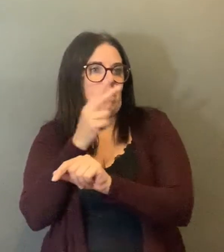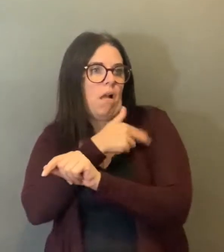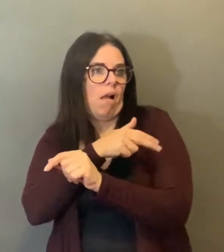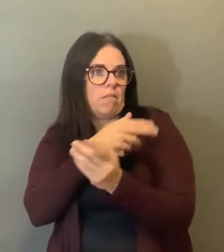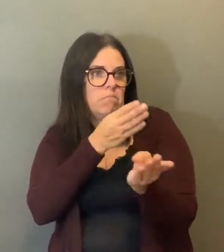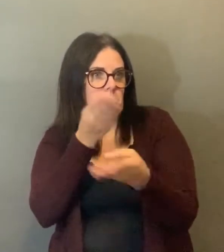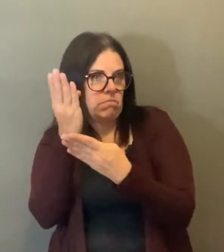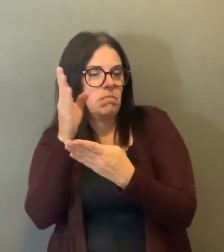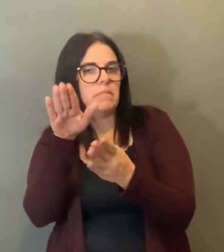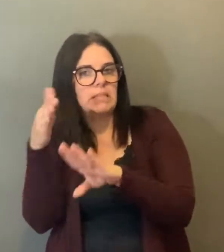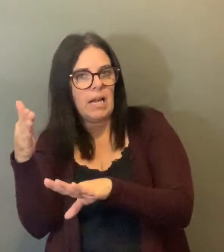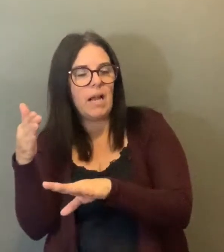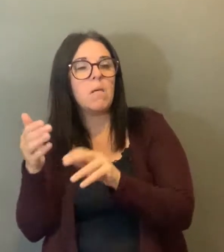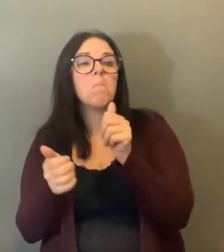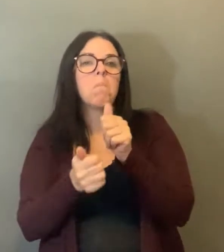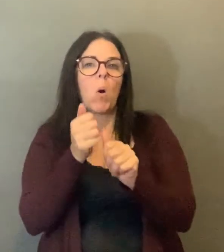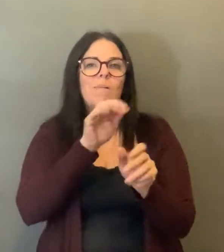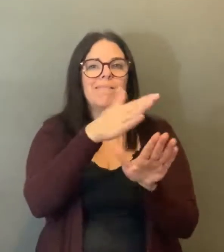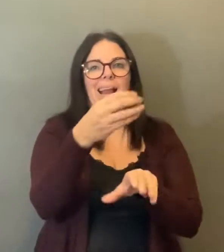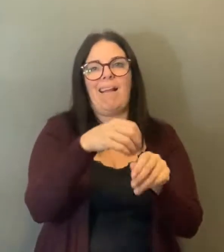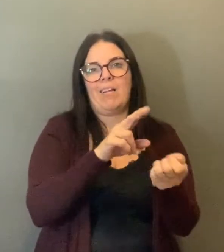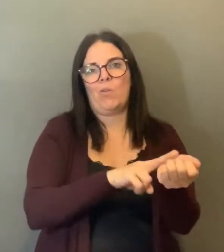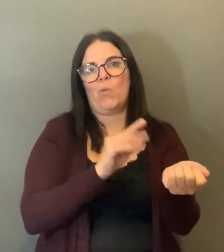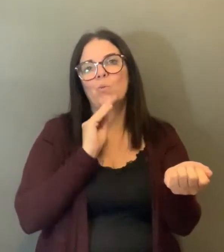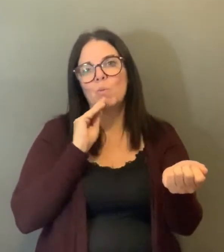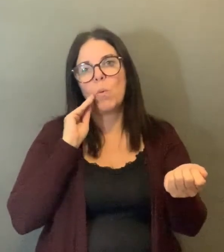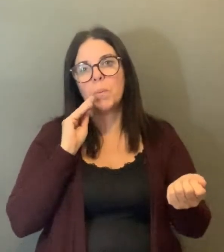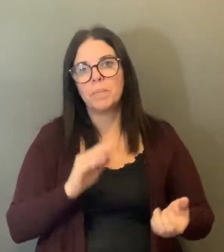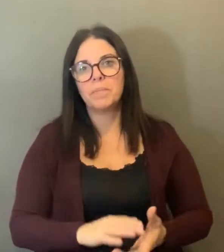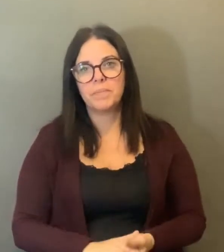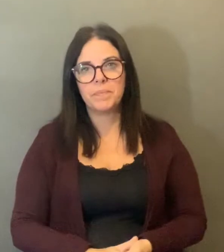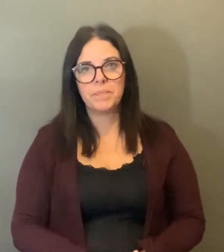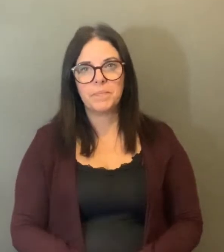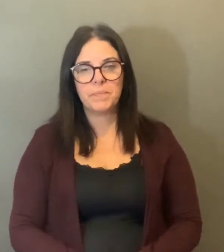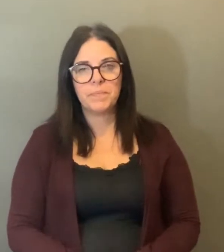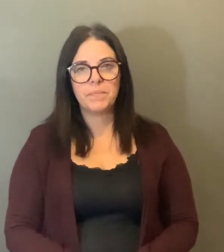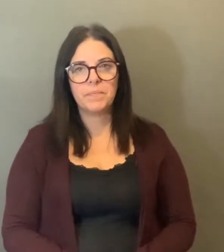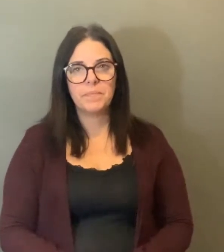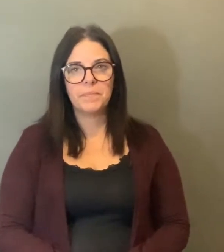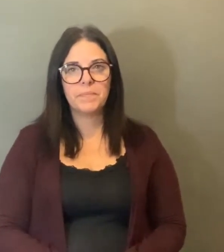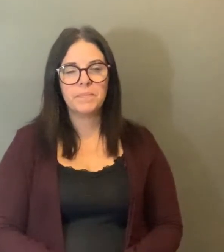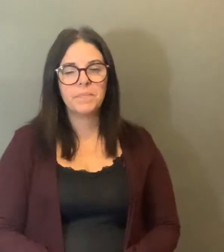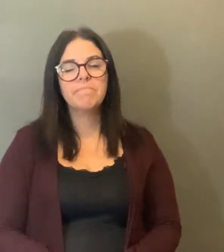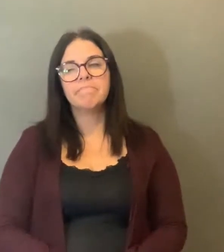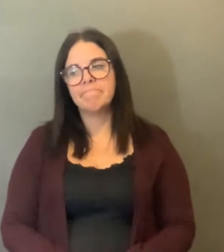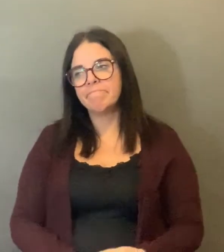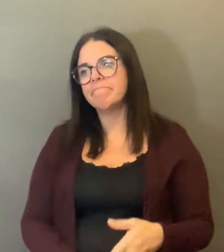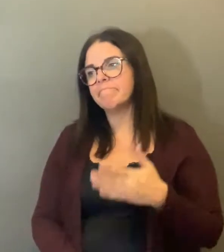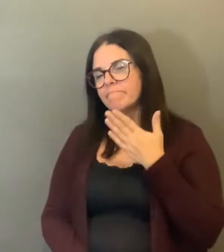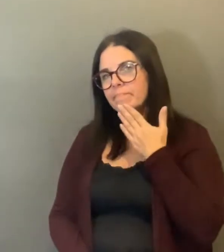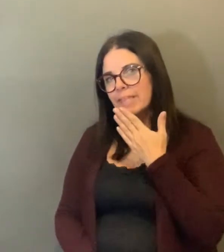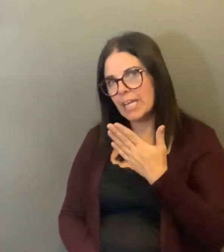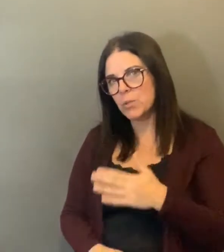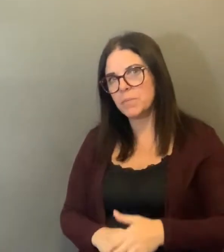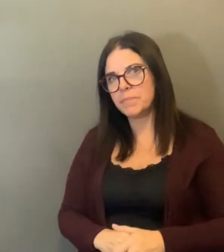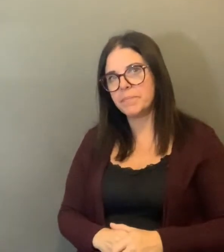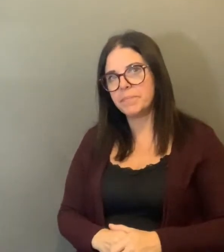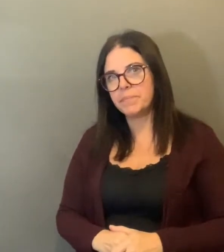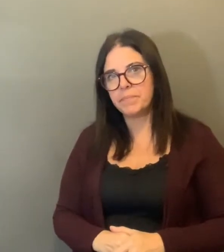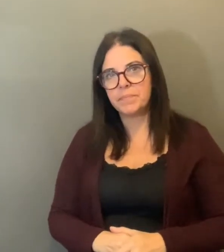don't have a breakdown, but it's a combination of both. A majority of them passed in the long-term care home, a few of them passed in